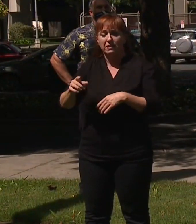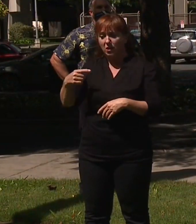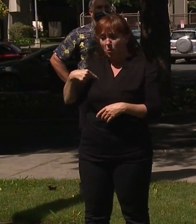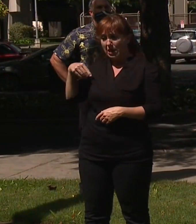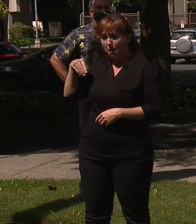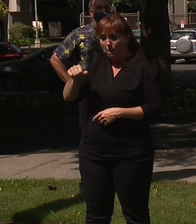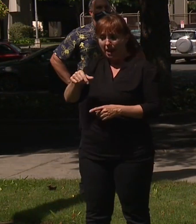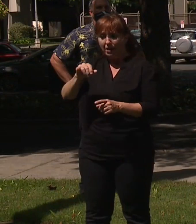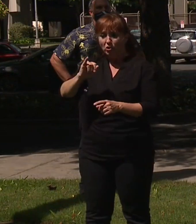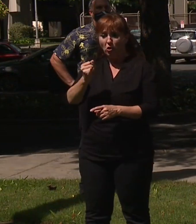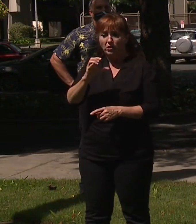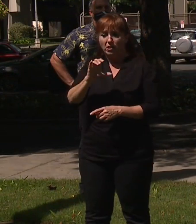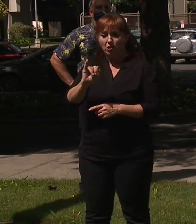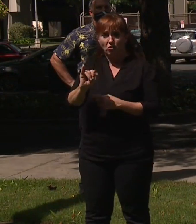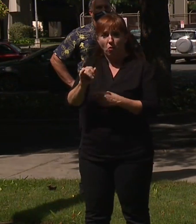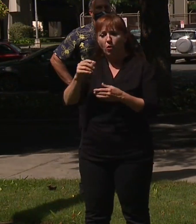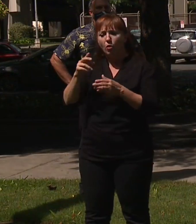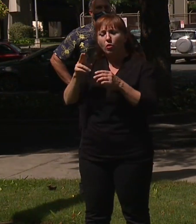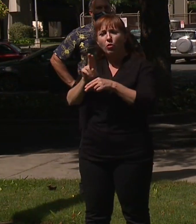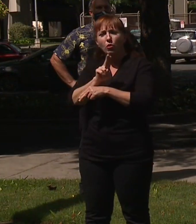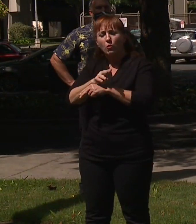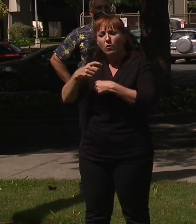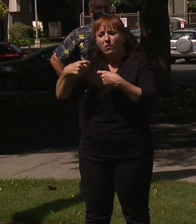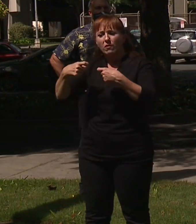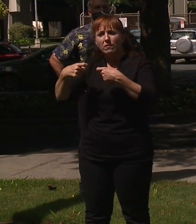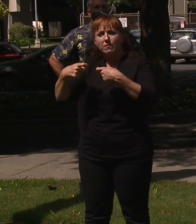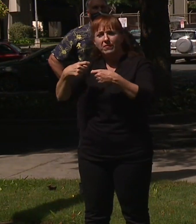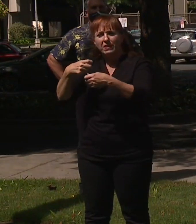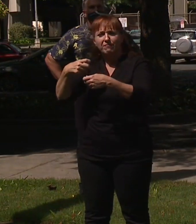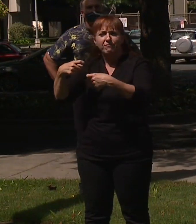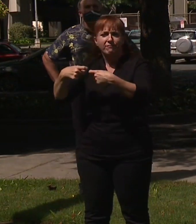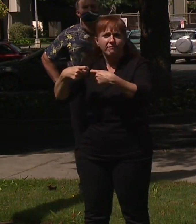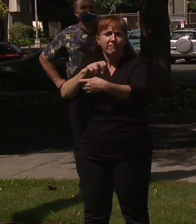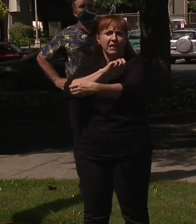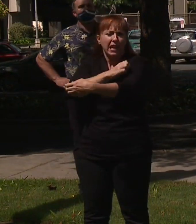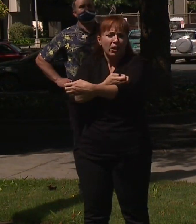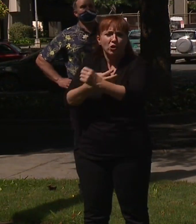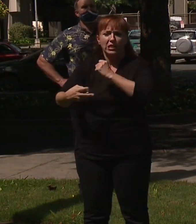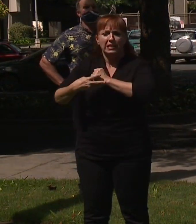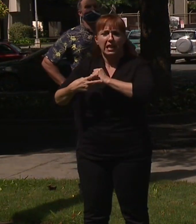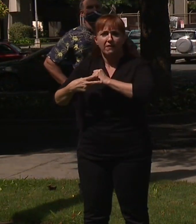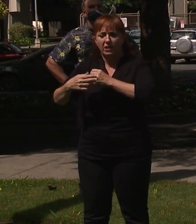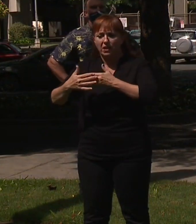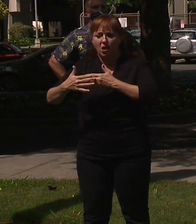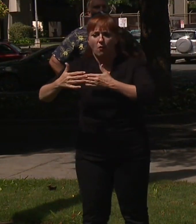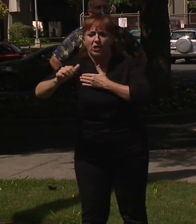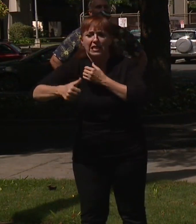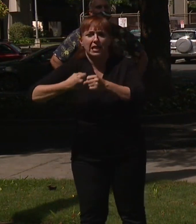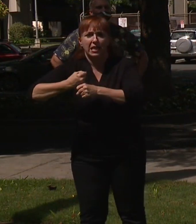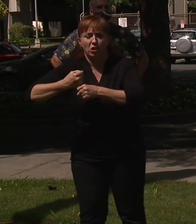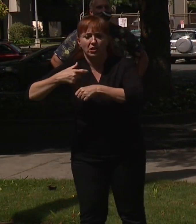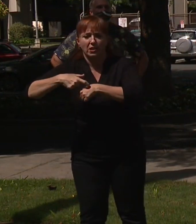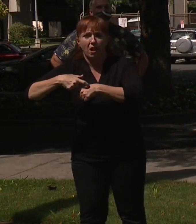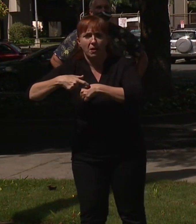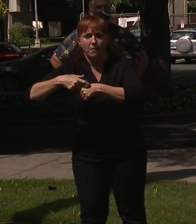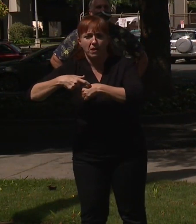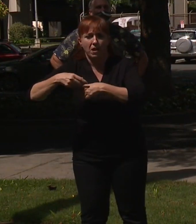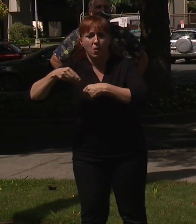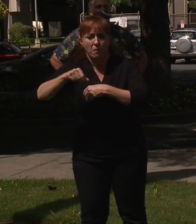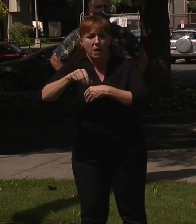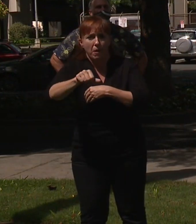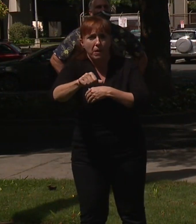savings at the end of a period of time and I can't remember exact whether it was 10 years or something. We get it back. It's ours for good.